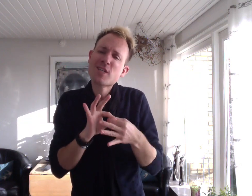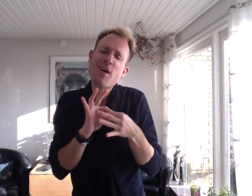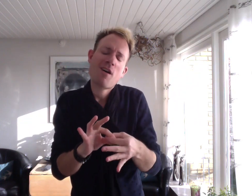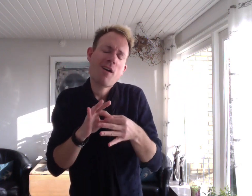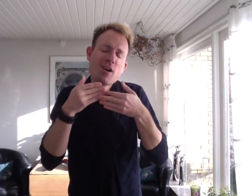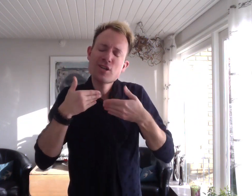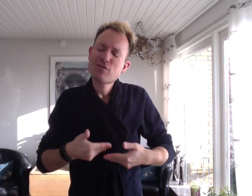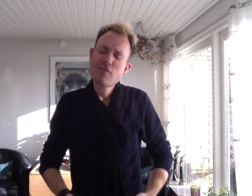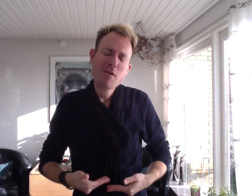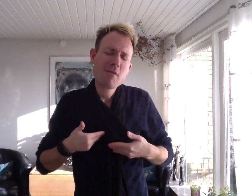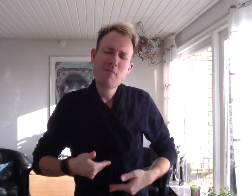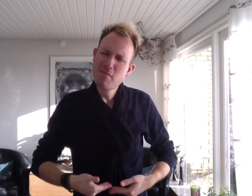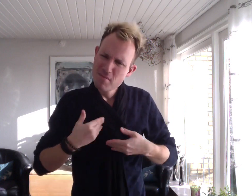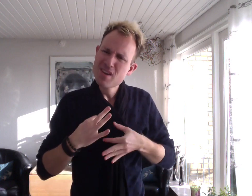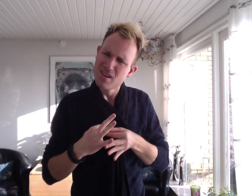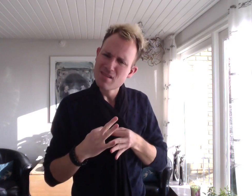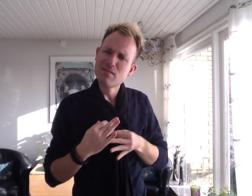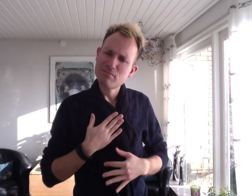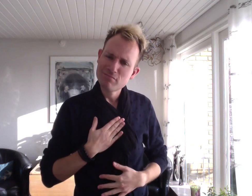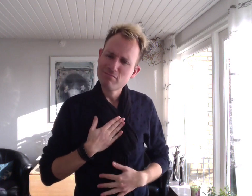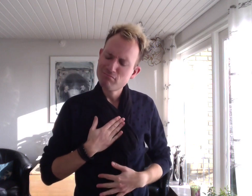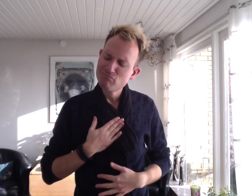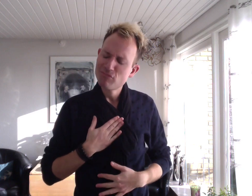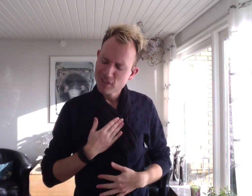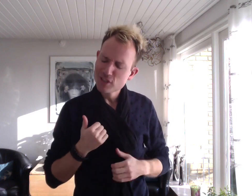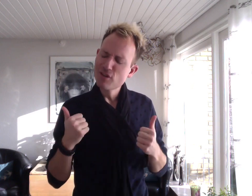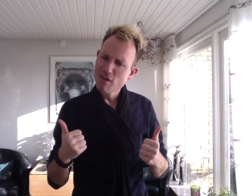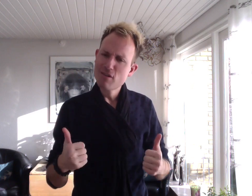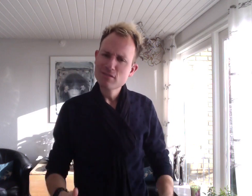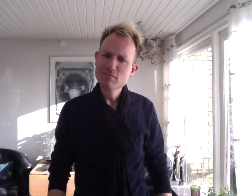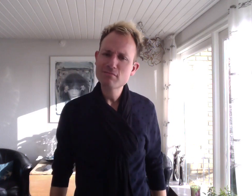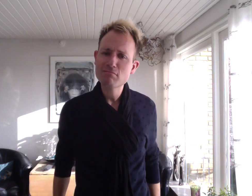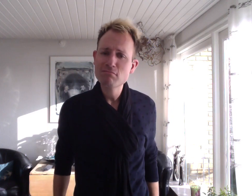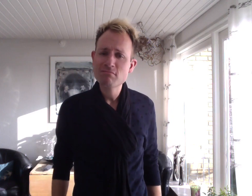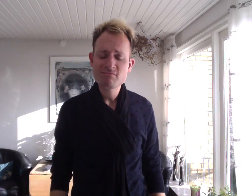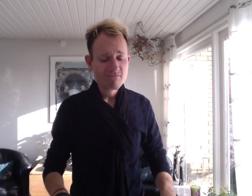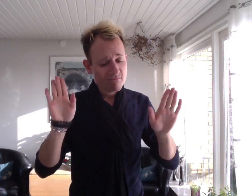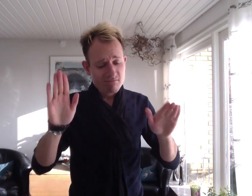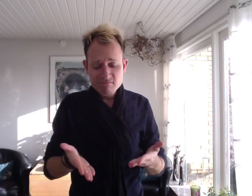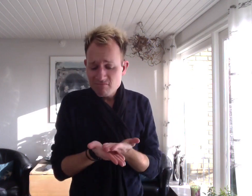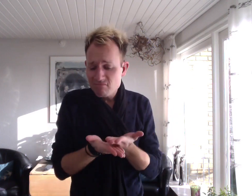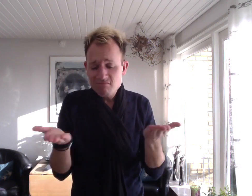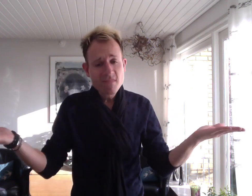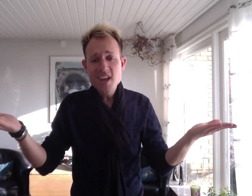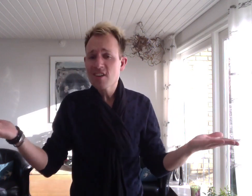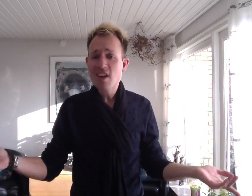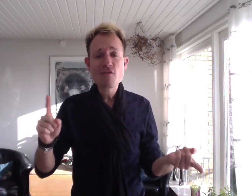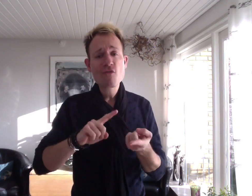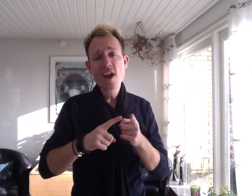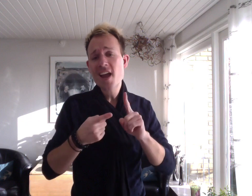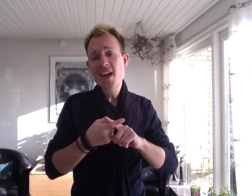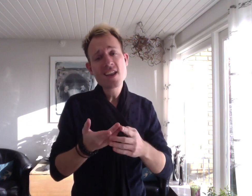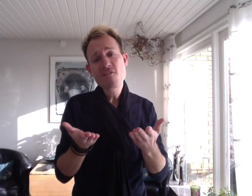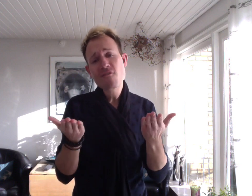count on me For sure, that's what friends are